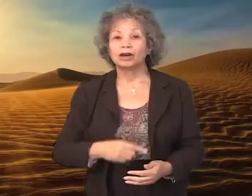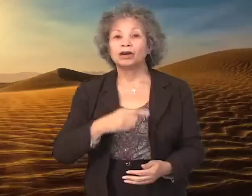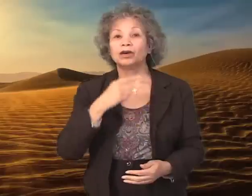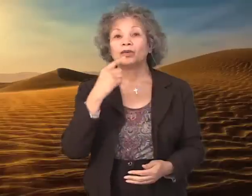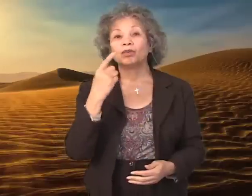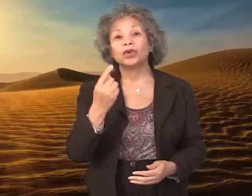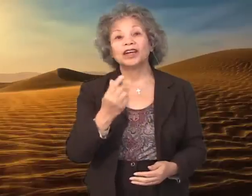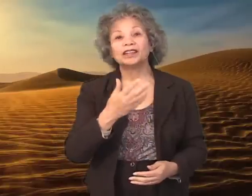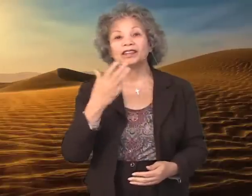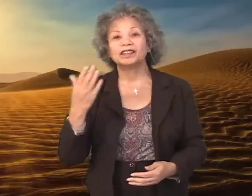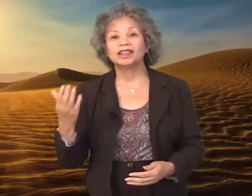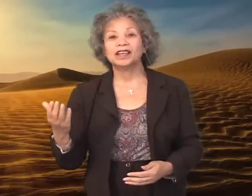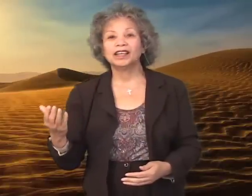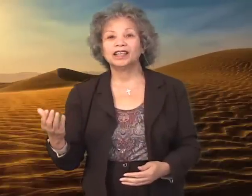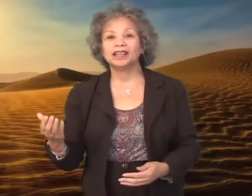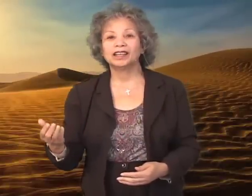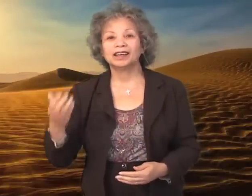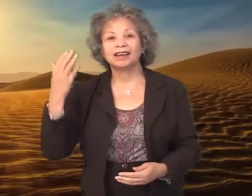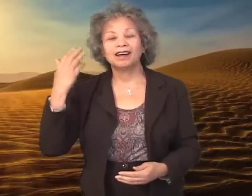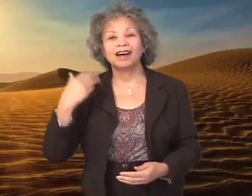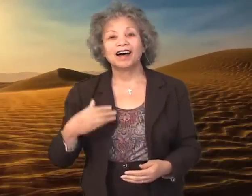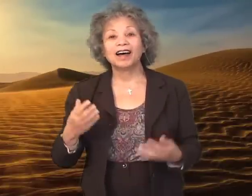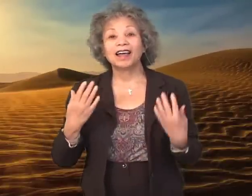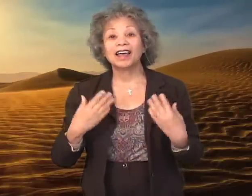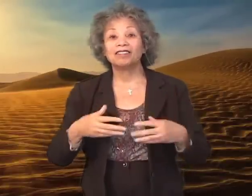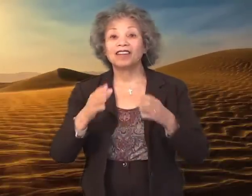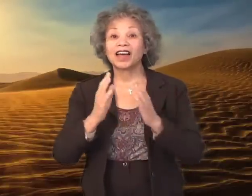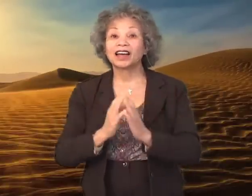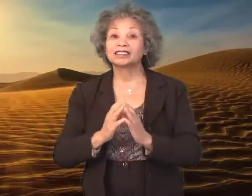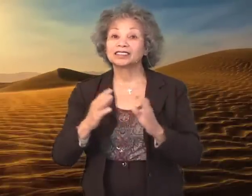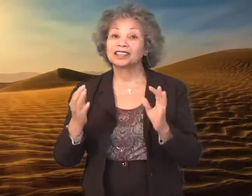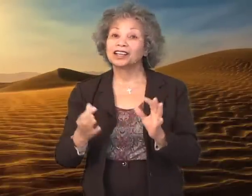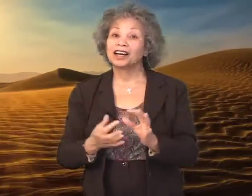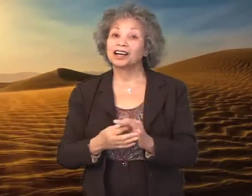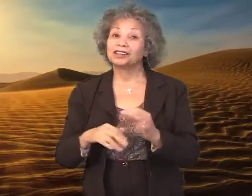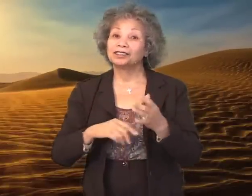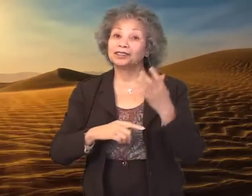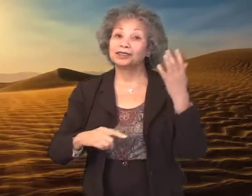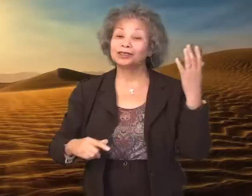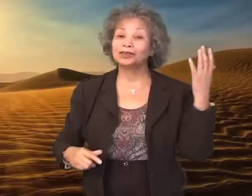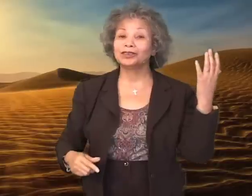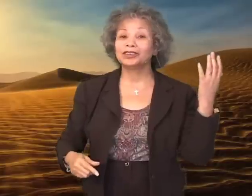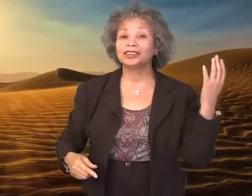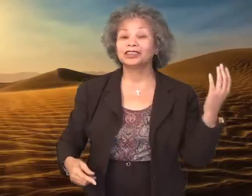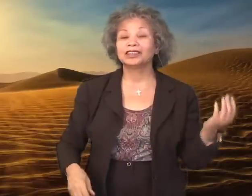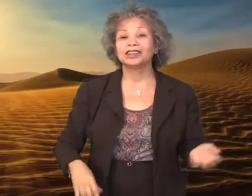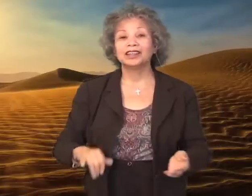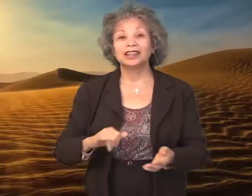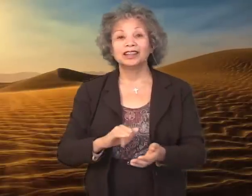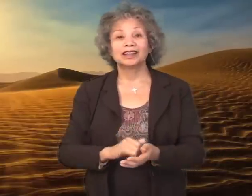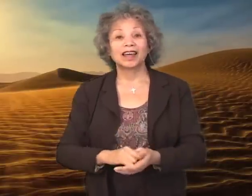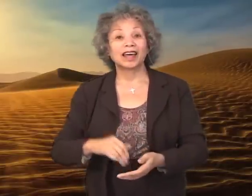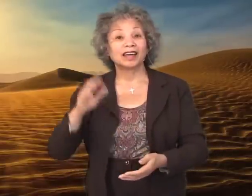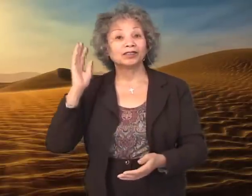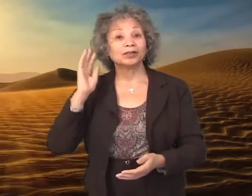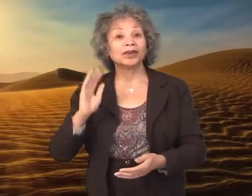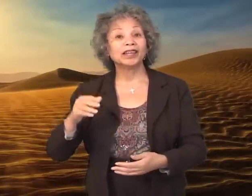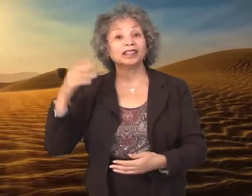One thing I have asked of the Lord, that will